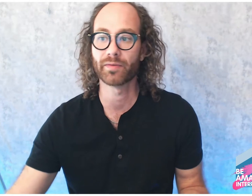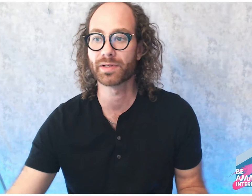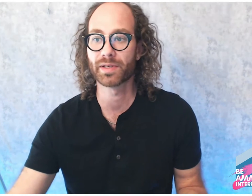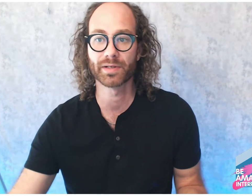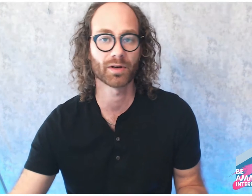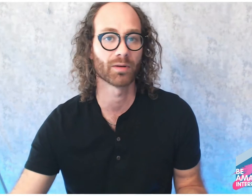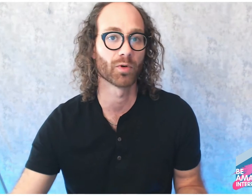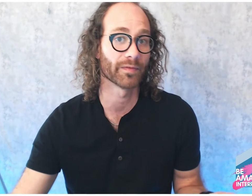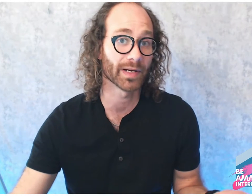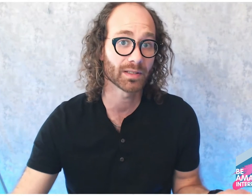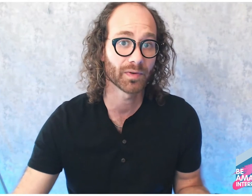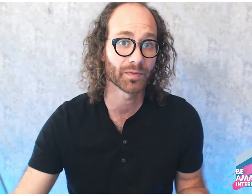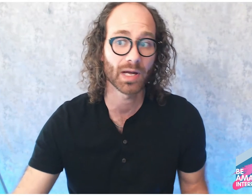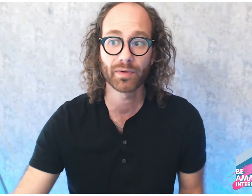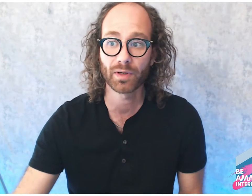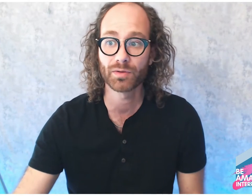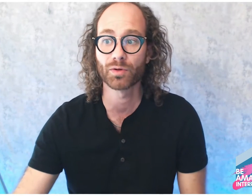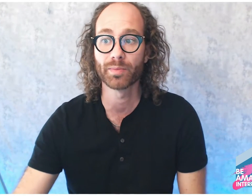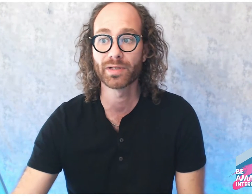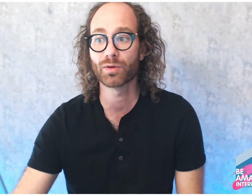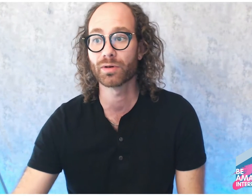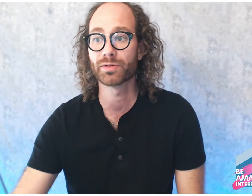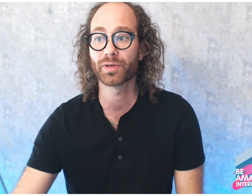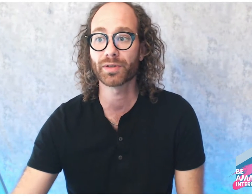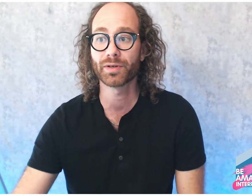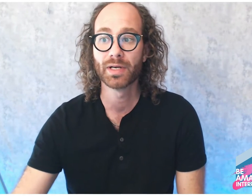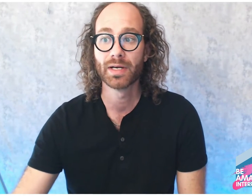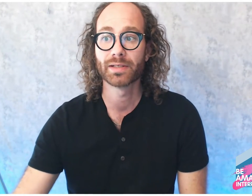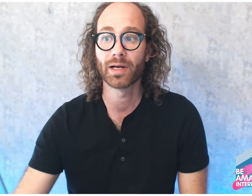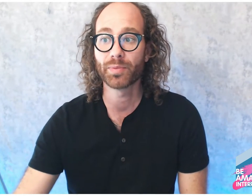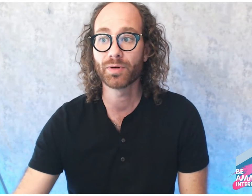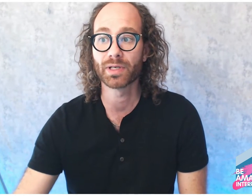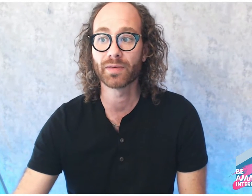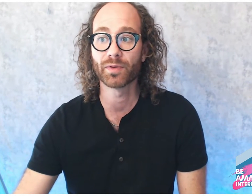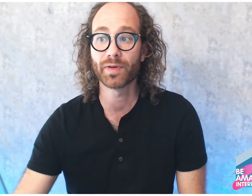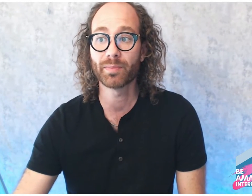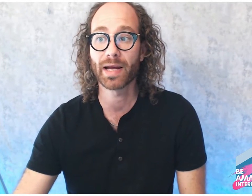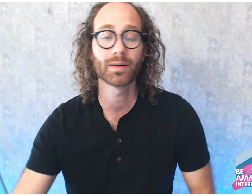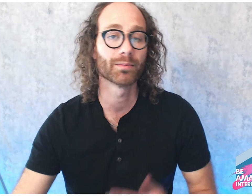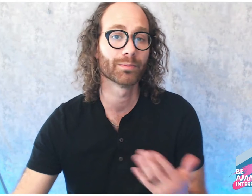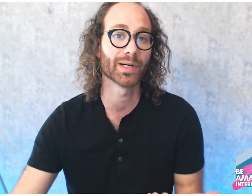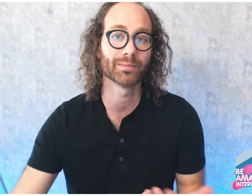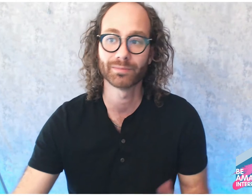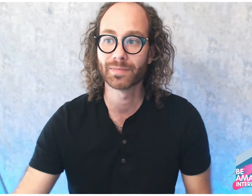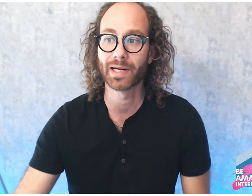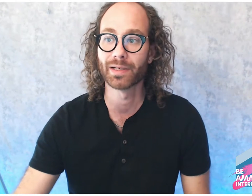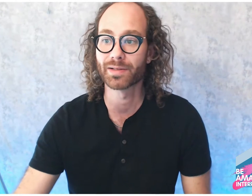things are more effective if you have a coach or mentor or instructor to help you and give you feedback, but not necessary.